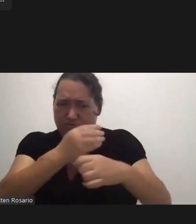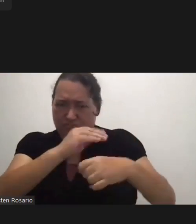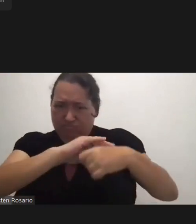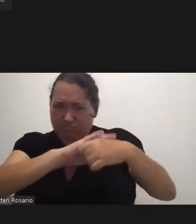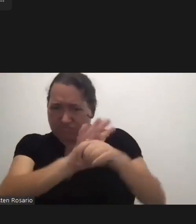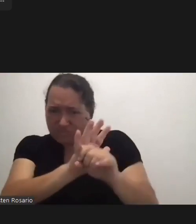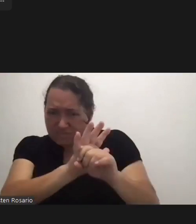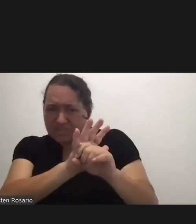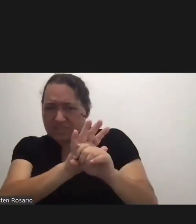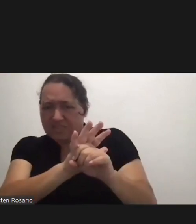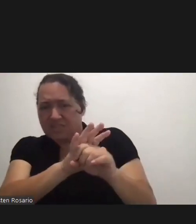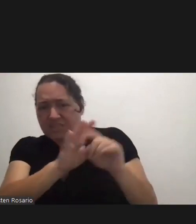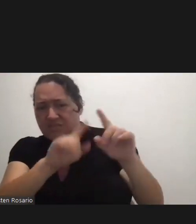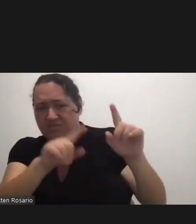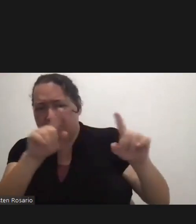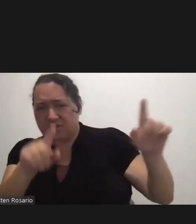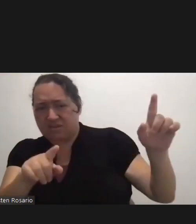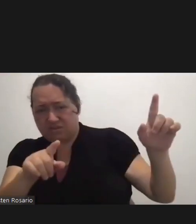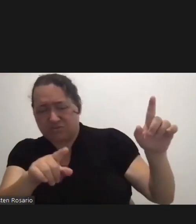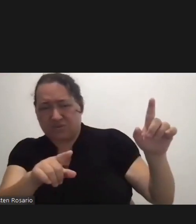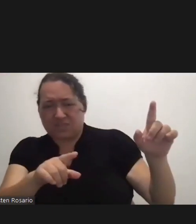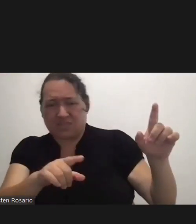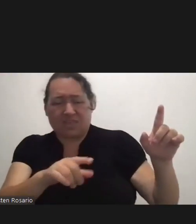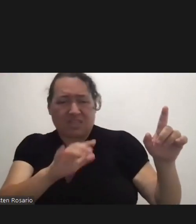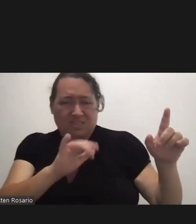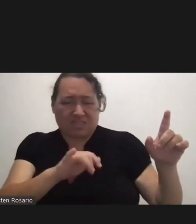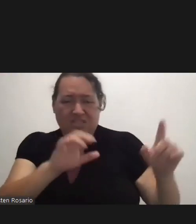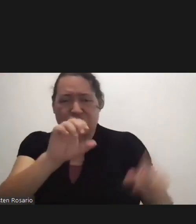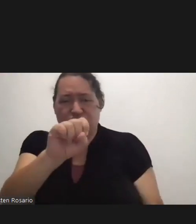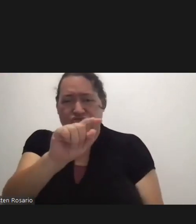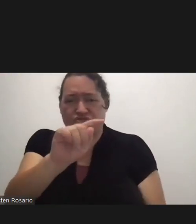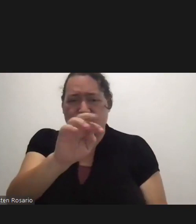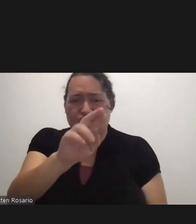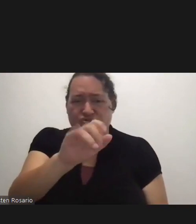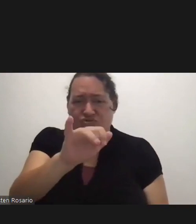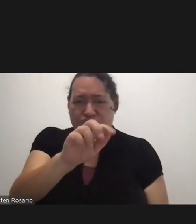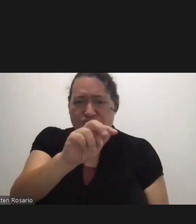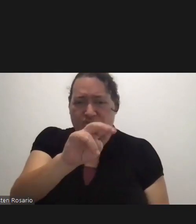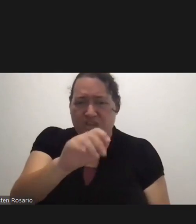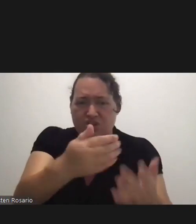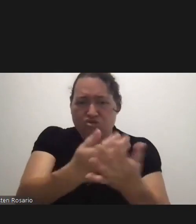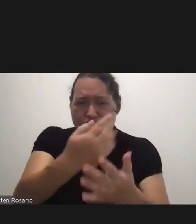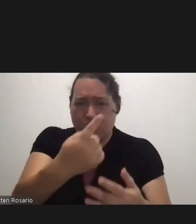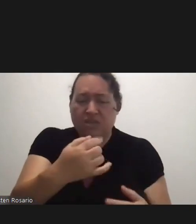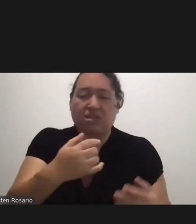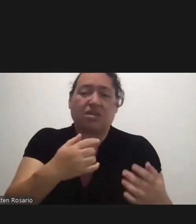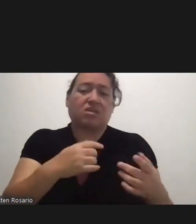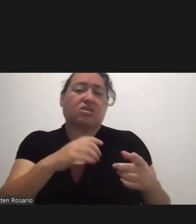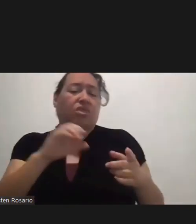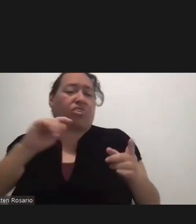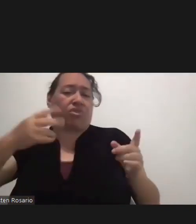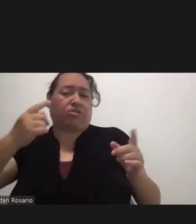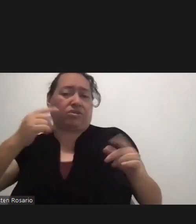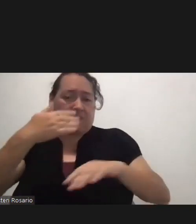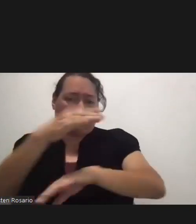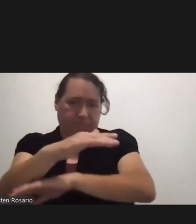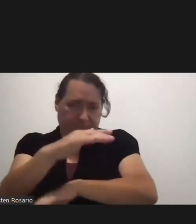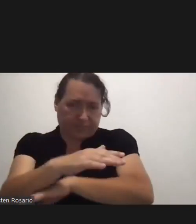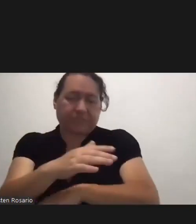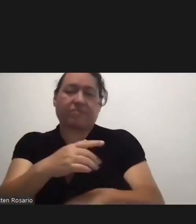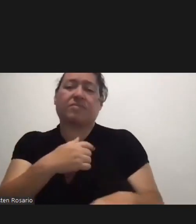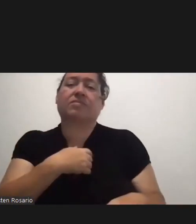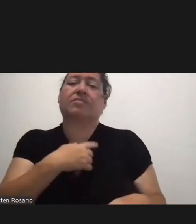surge? So on Thursday at noon, I was interviewed and I said at that time that there were no known